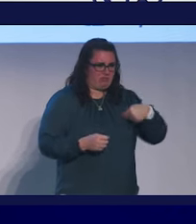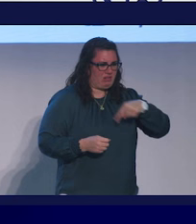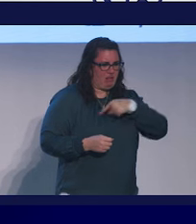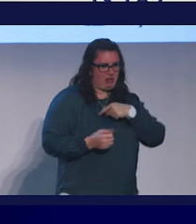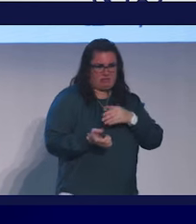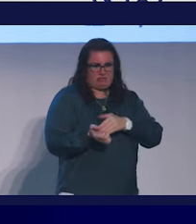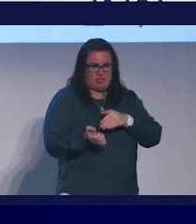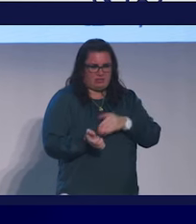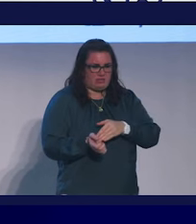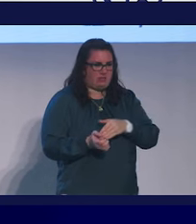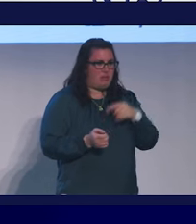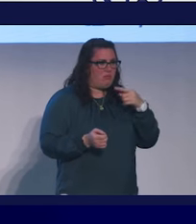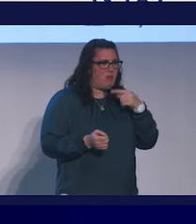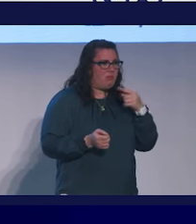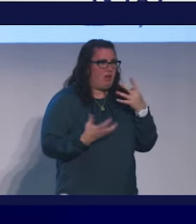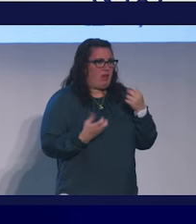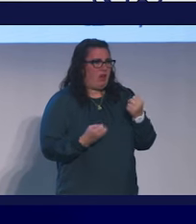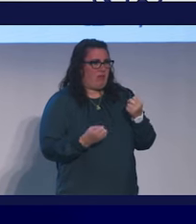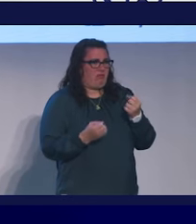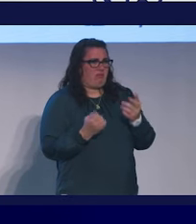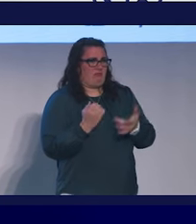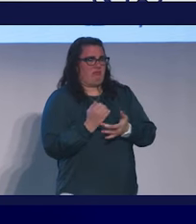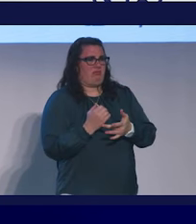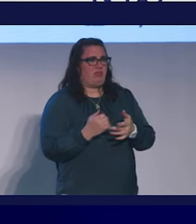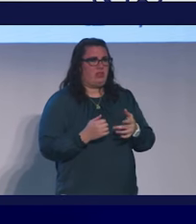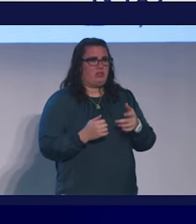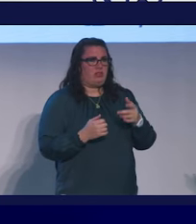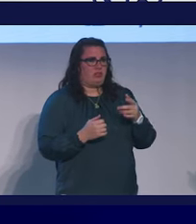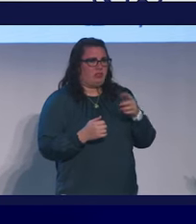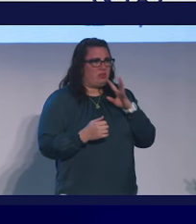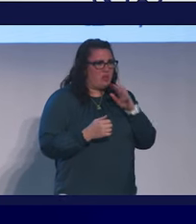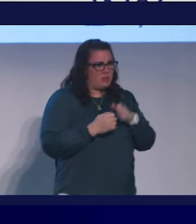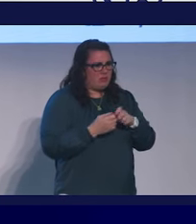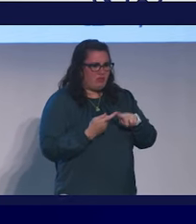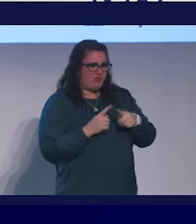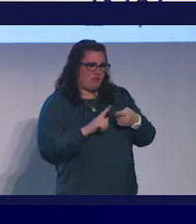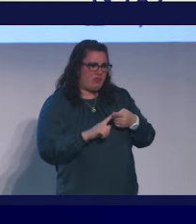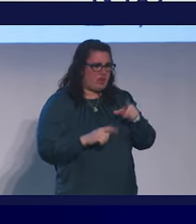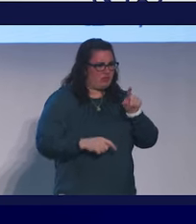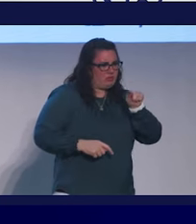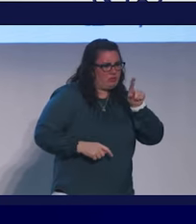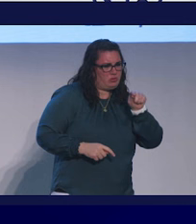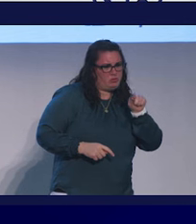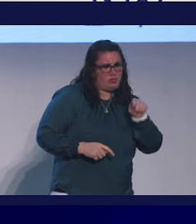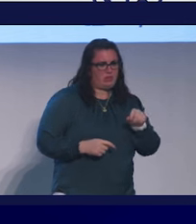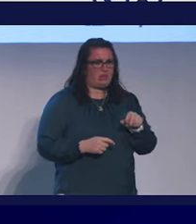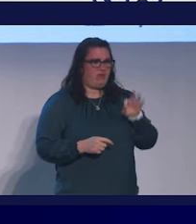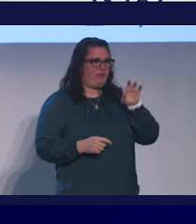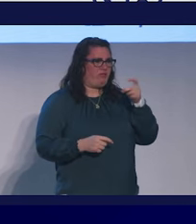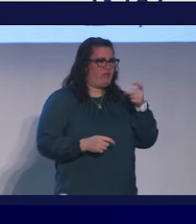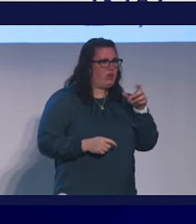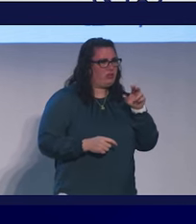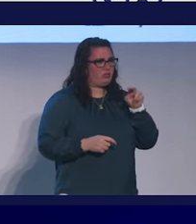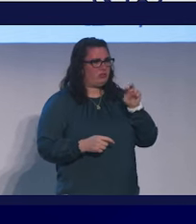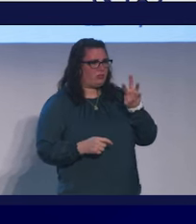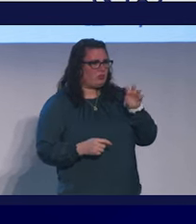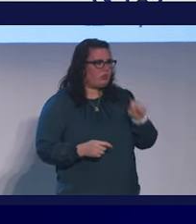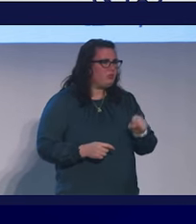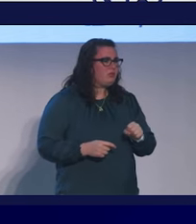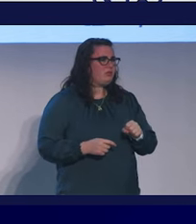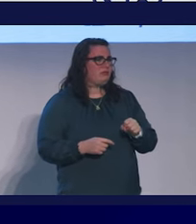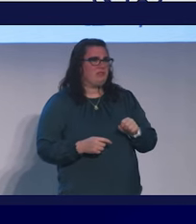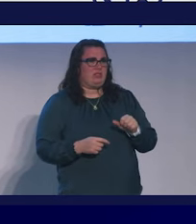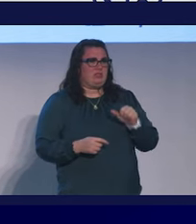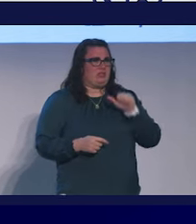looking to doctors. They weren't looking to public health experts. They were looking to peers. They were looking to Nicki Minaj on Twitter. They were looking to Fox News and pundits who had